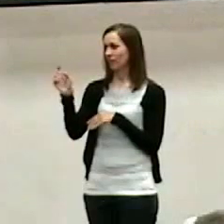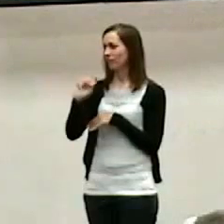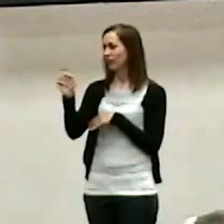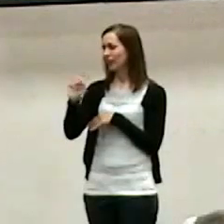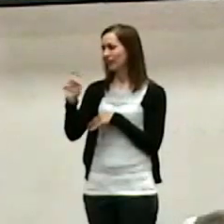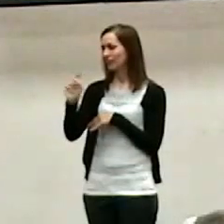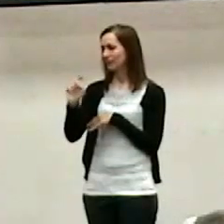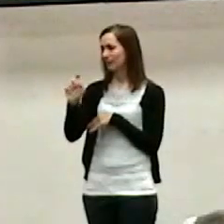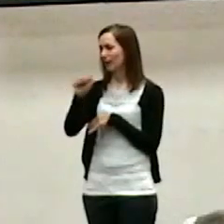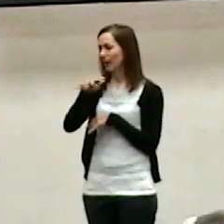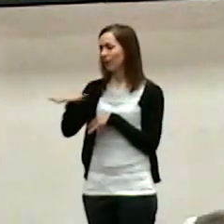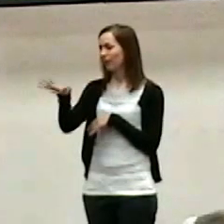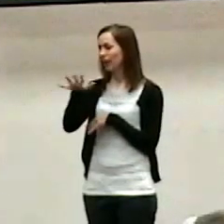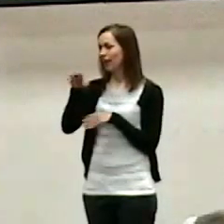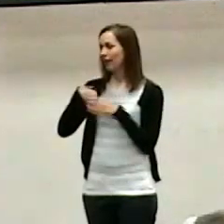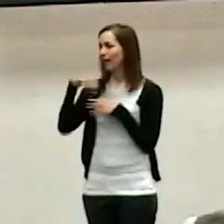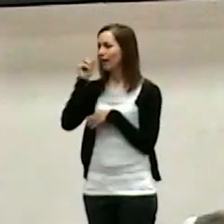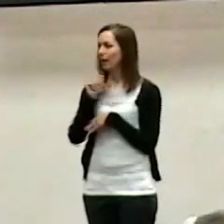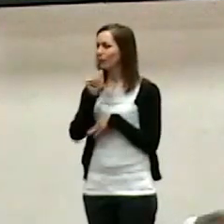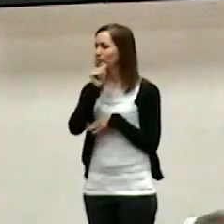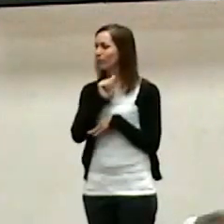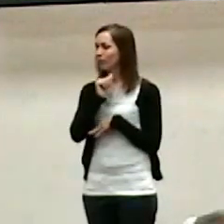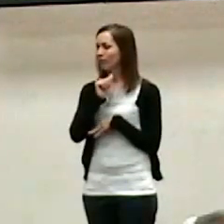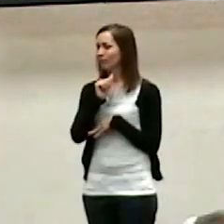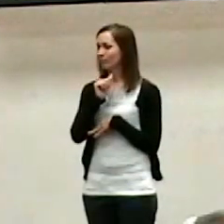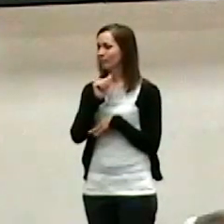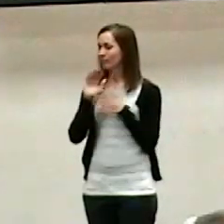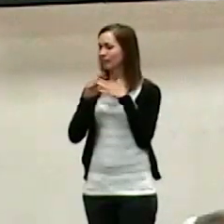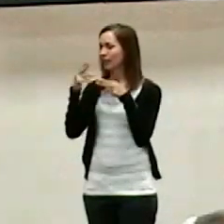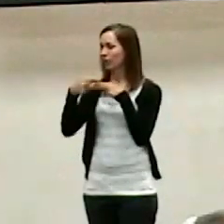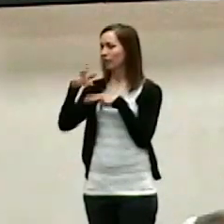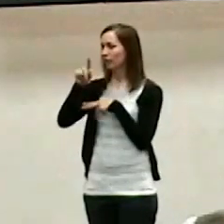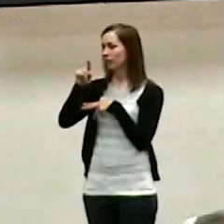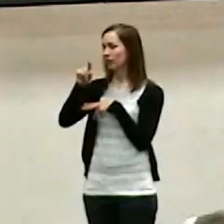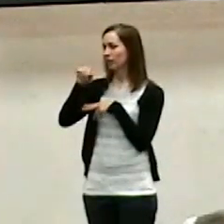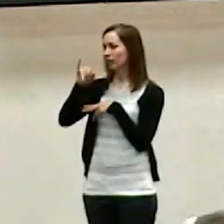Arizona. and the preacher there